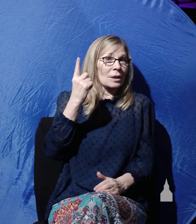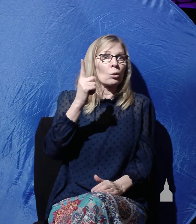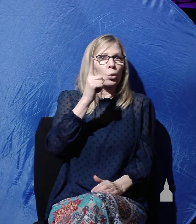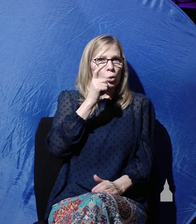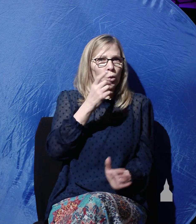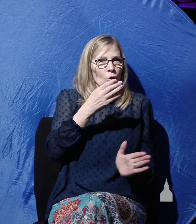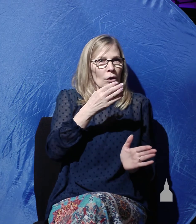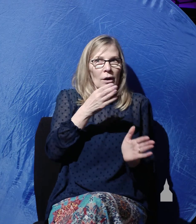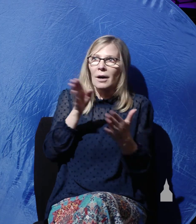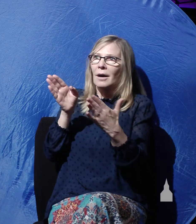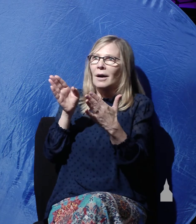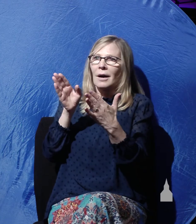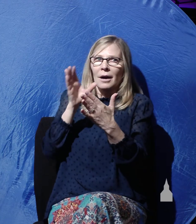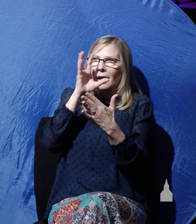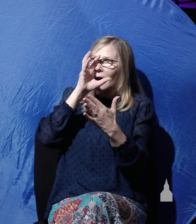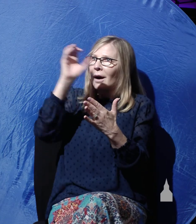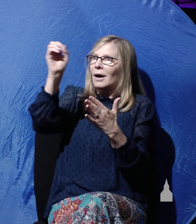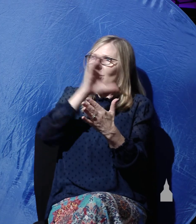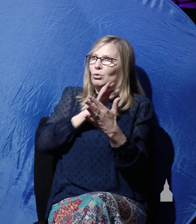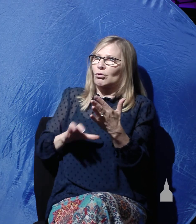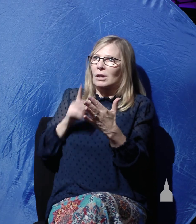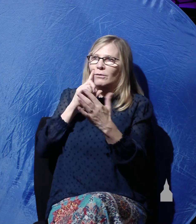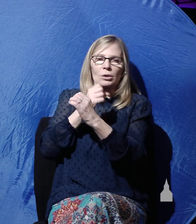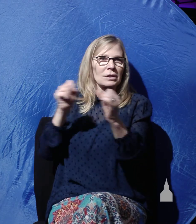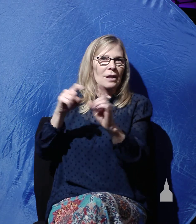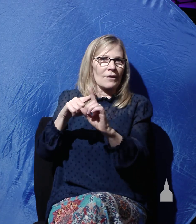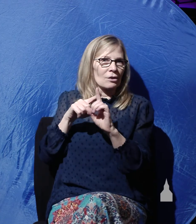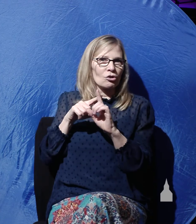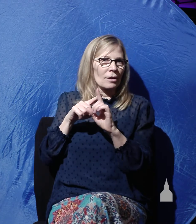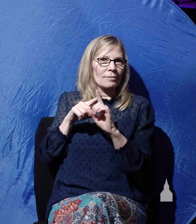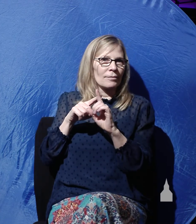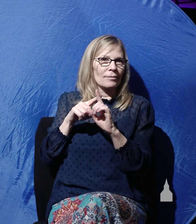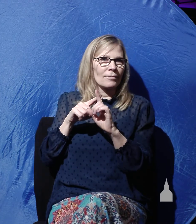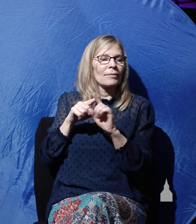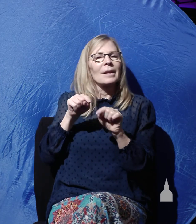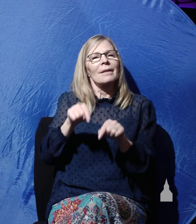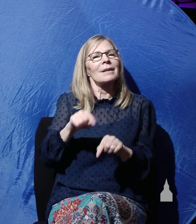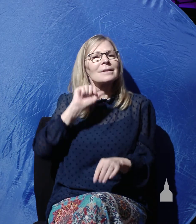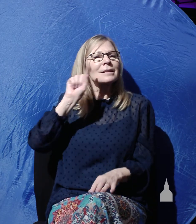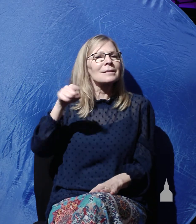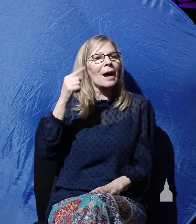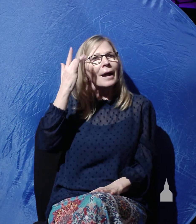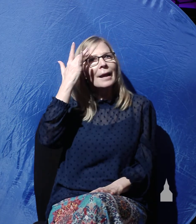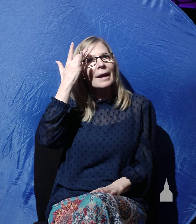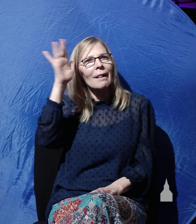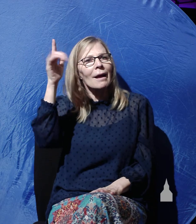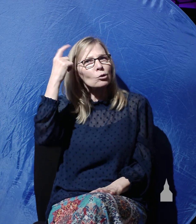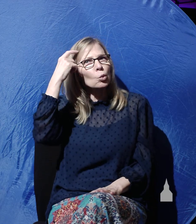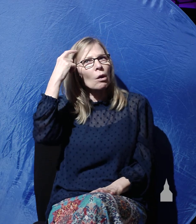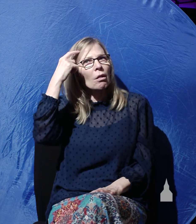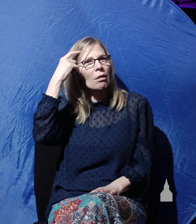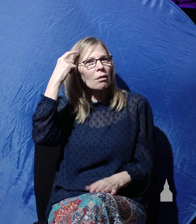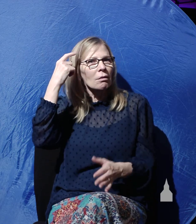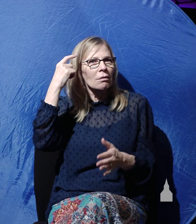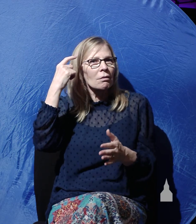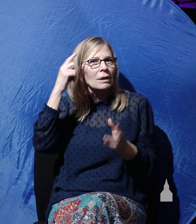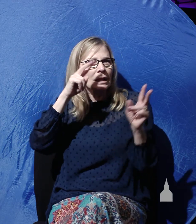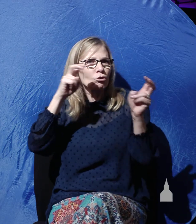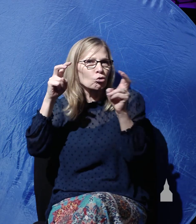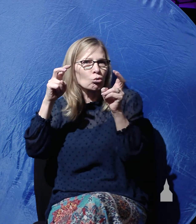to Christ for salvation because this is not merely an intellectual issue. If it were, then you could just argue